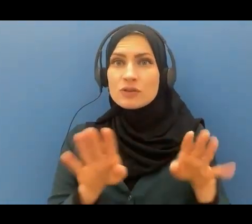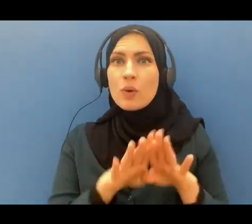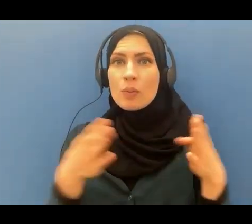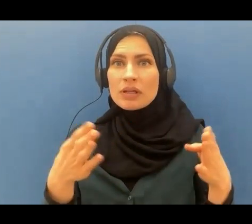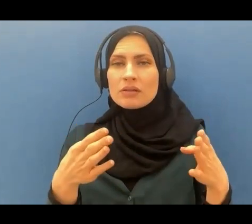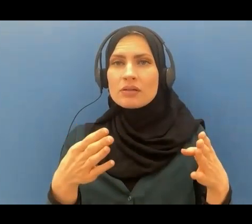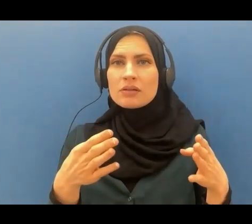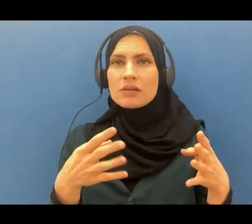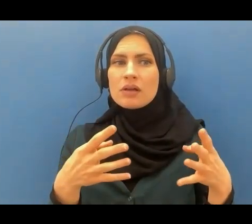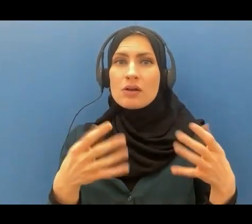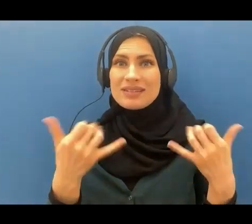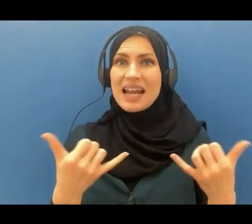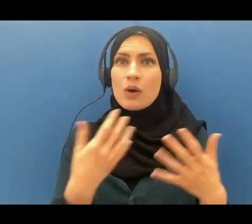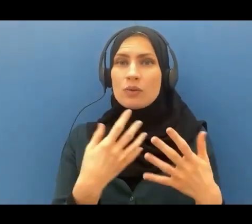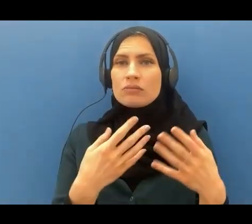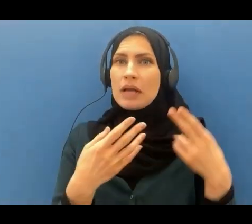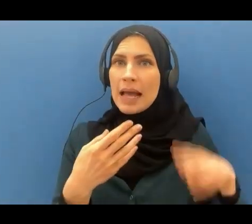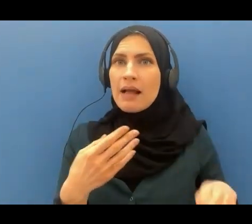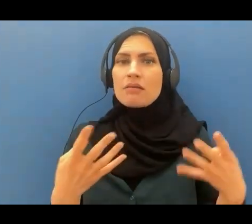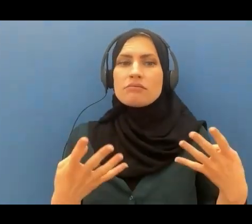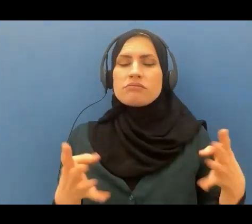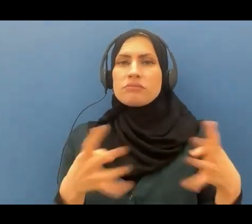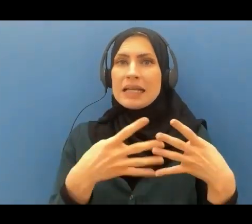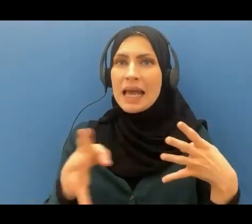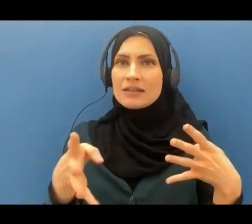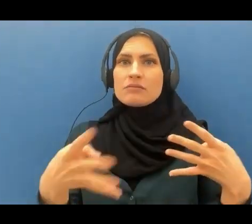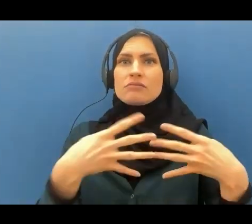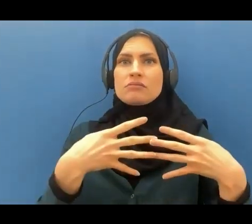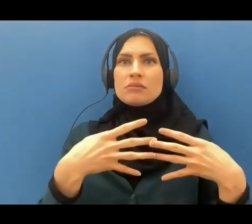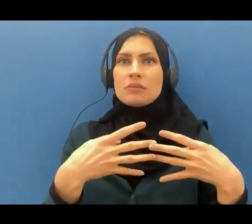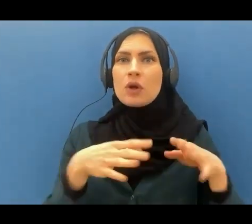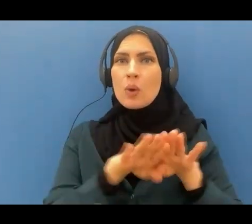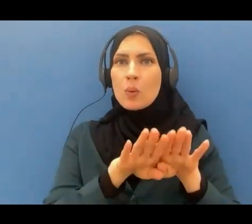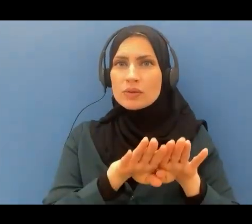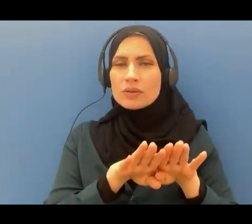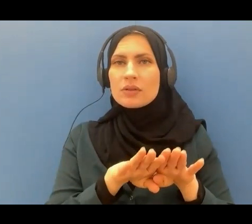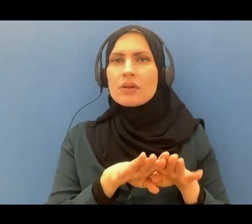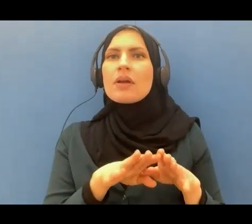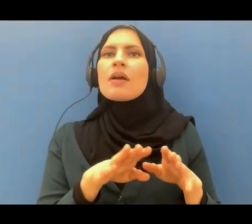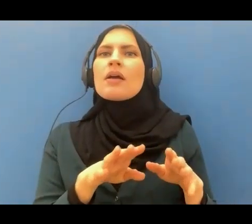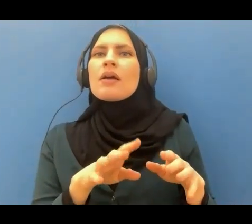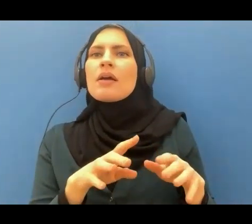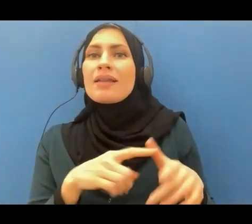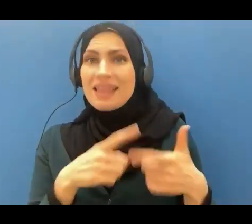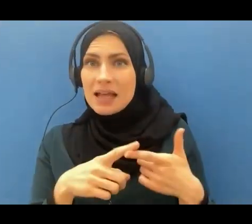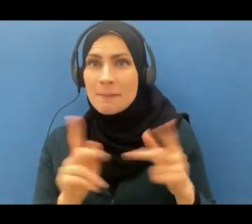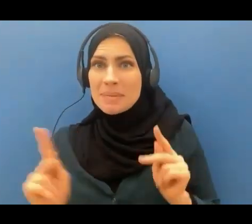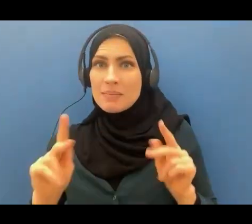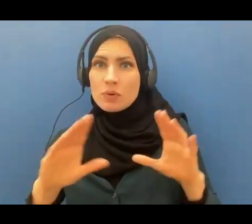closed until each group that is ushered reaches the gates the gates of hell